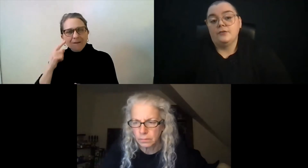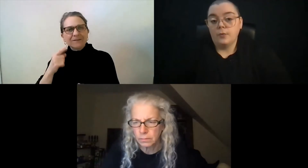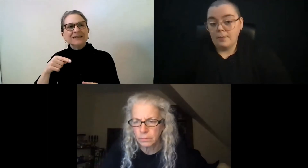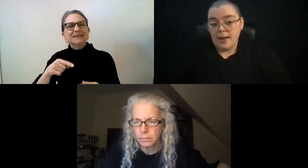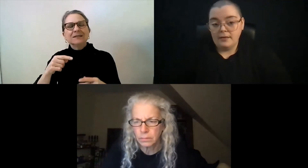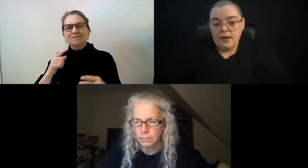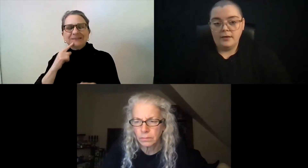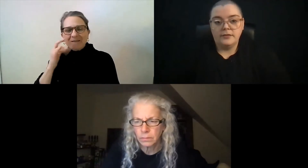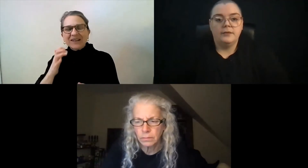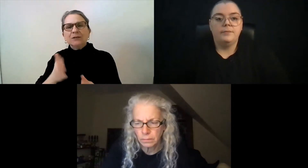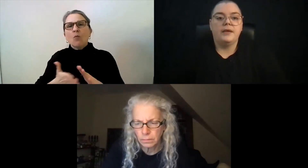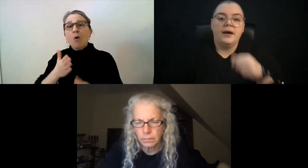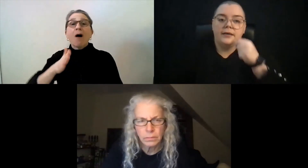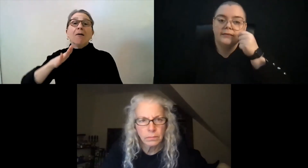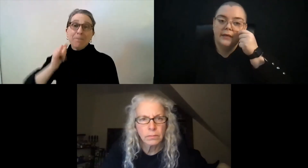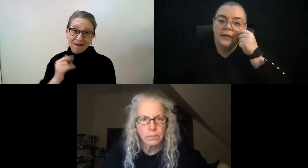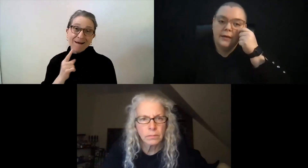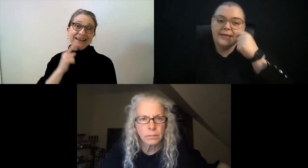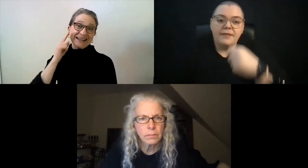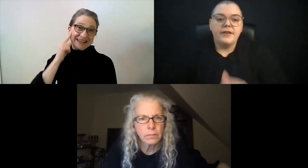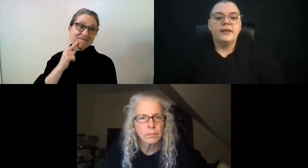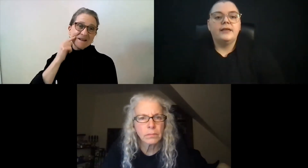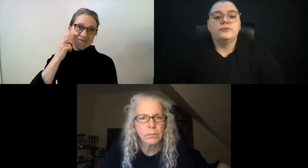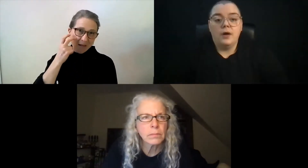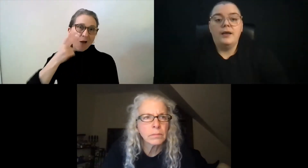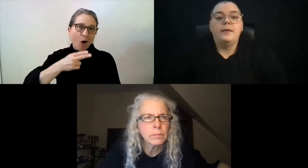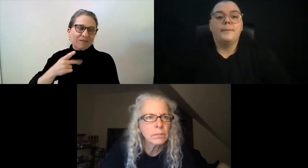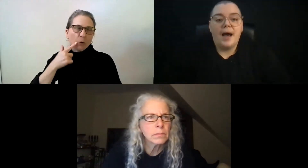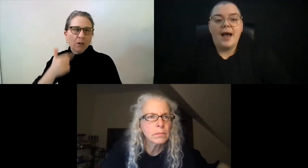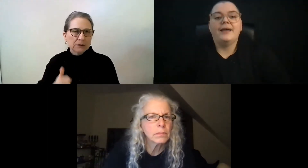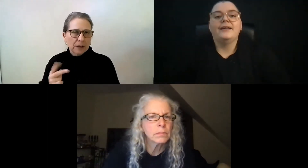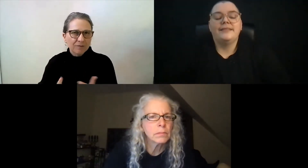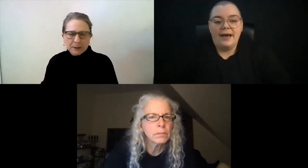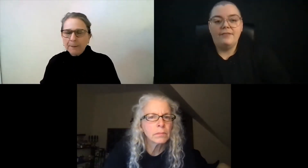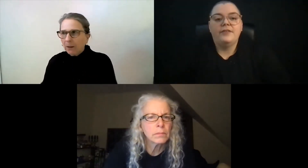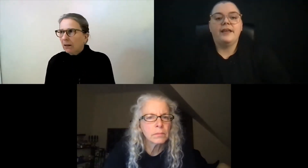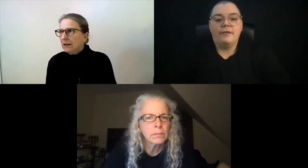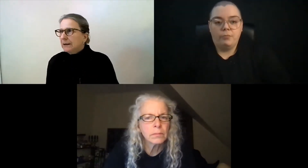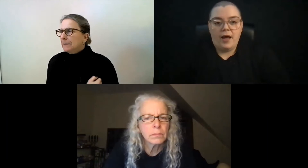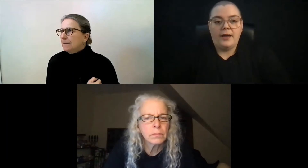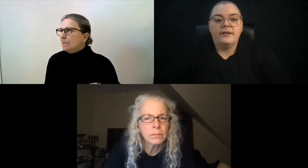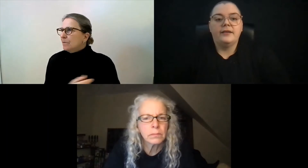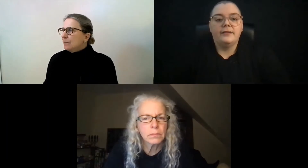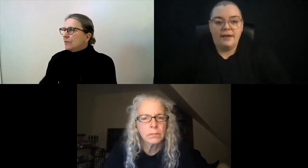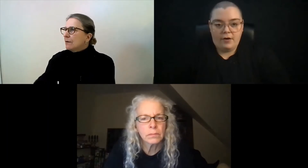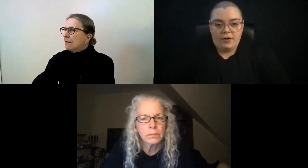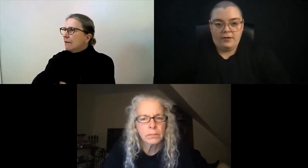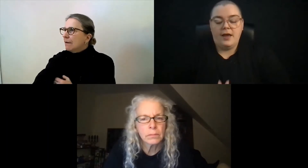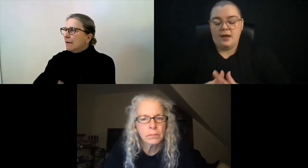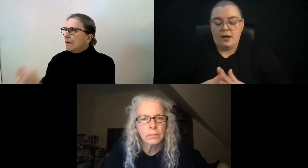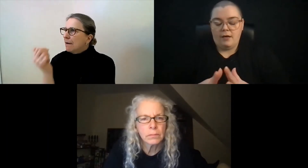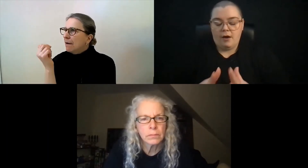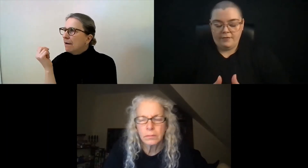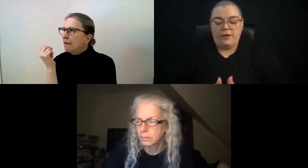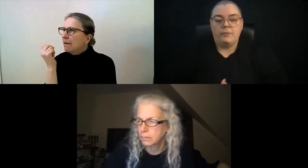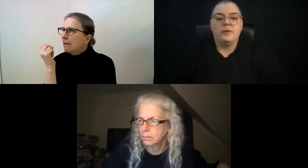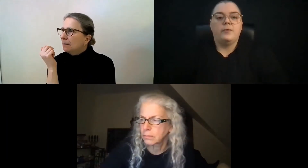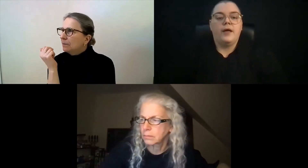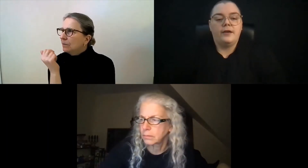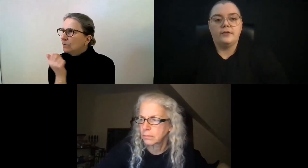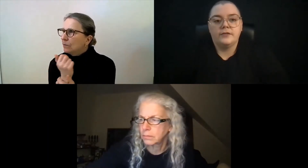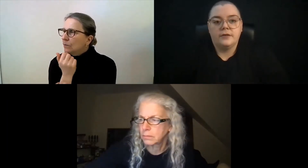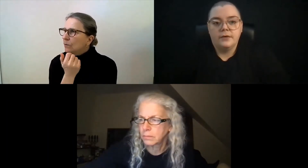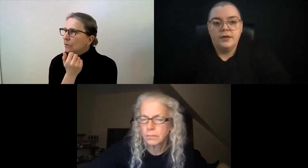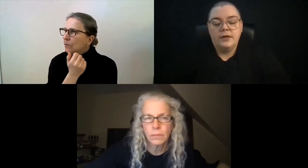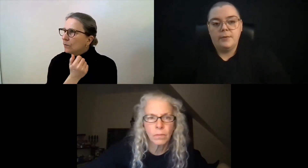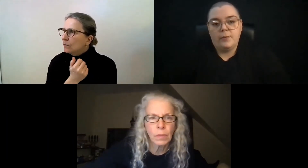that into our bylaws, because Deaf Inc. is run by Deaf, DeafBlind, Deaf Hard of Hearing people,